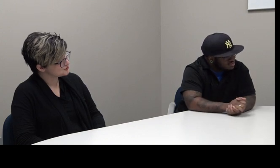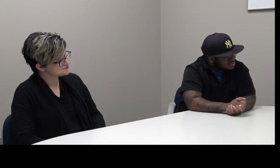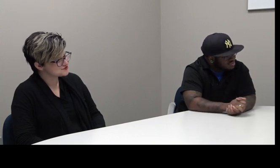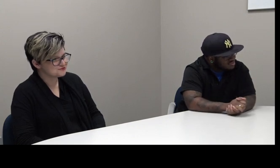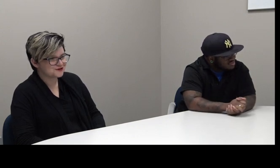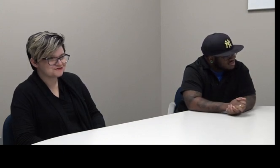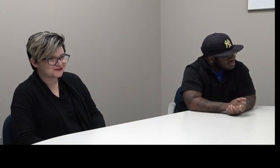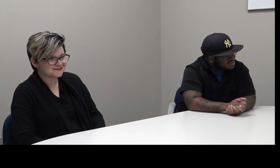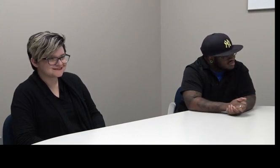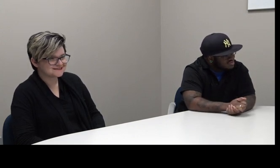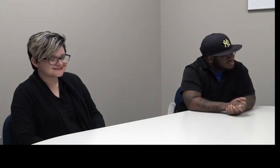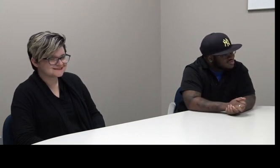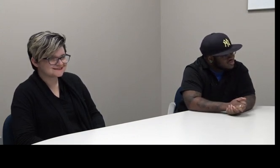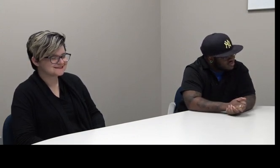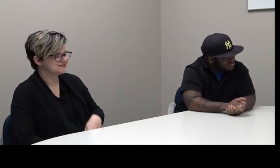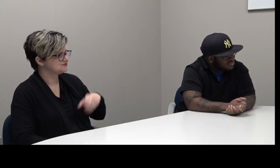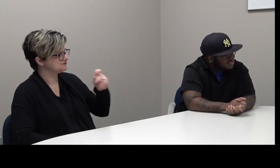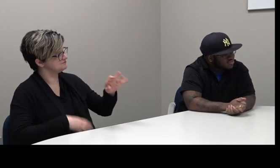sure sure wonderful